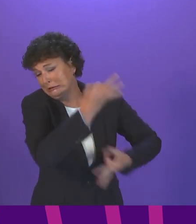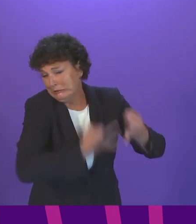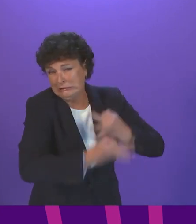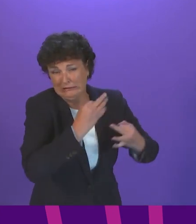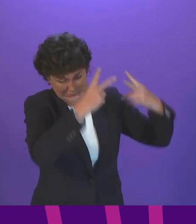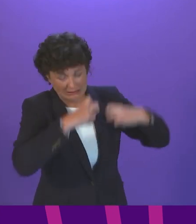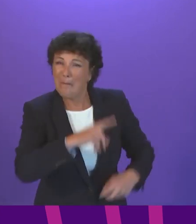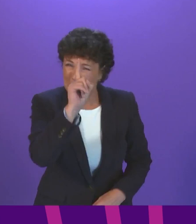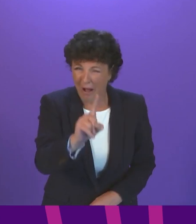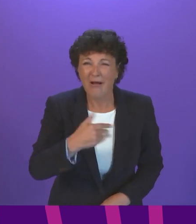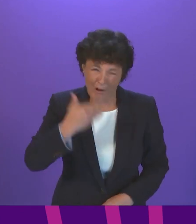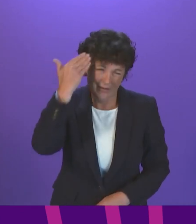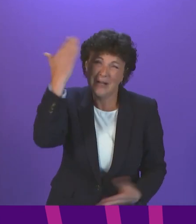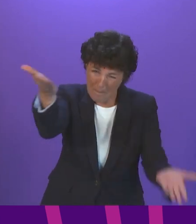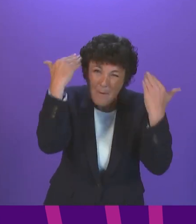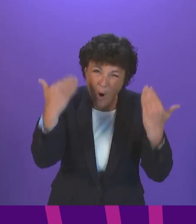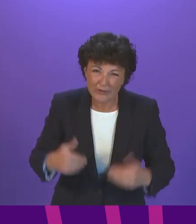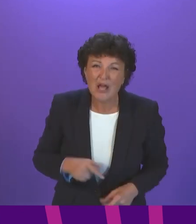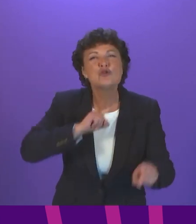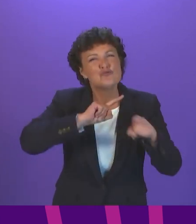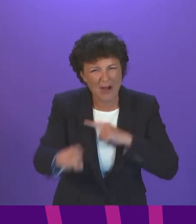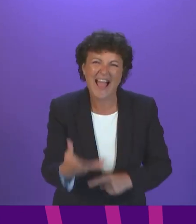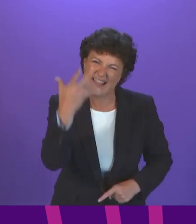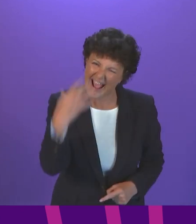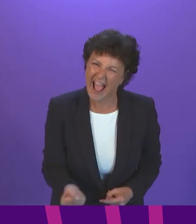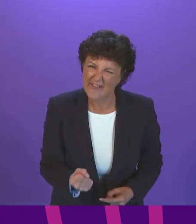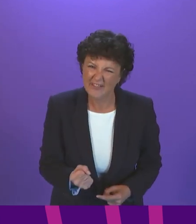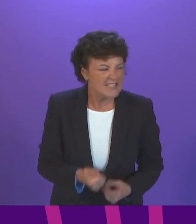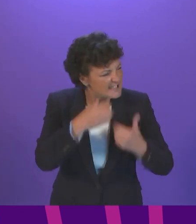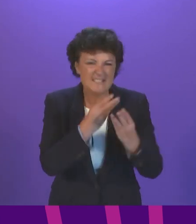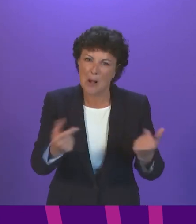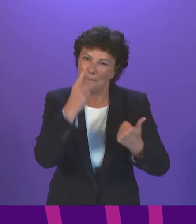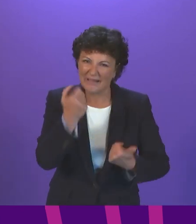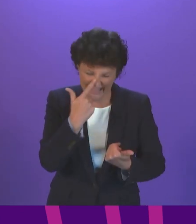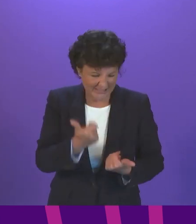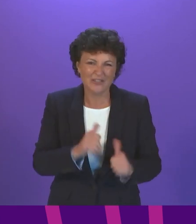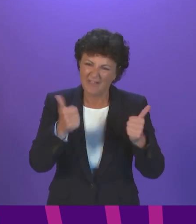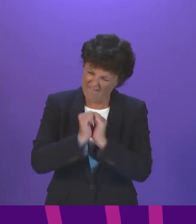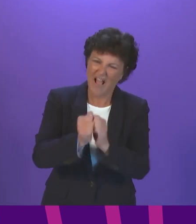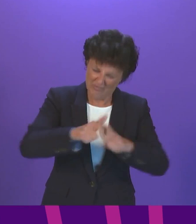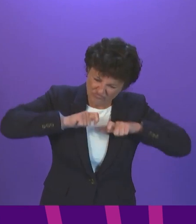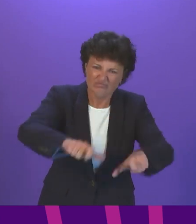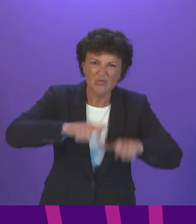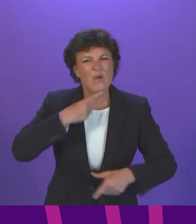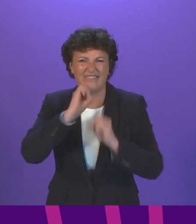for goodness sake, try to have a single ounce of consistency as you do it. Thank